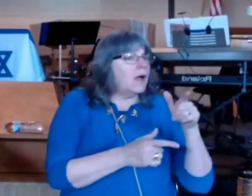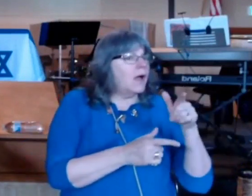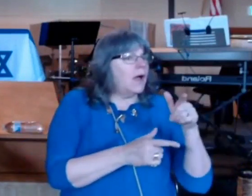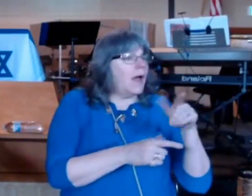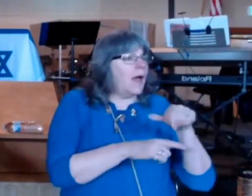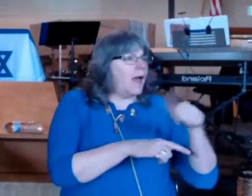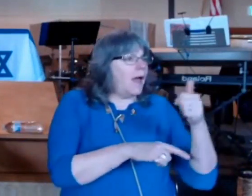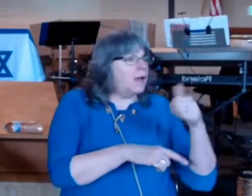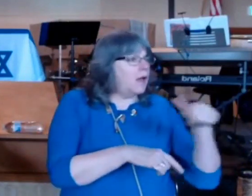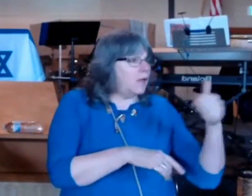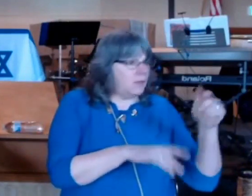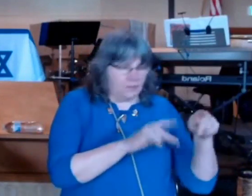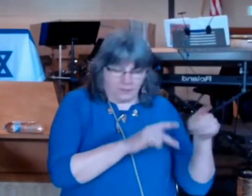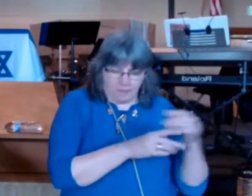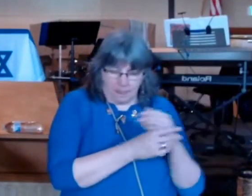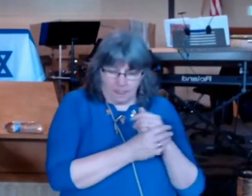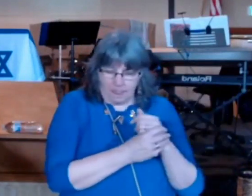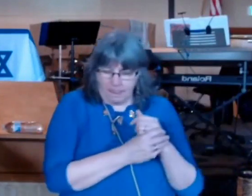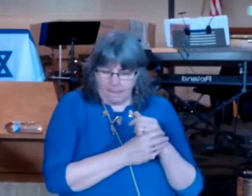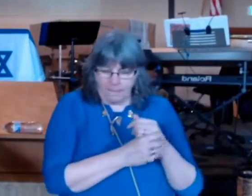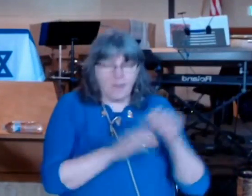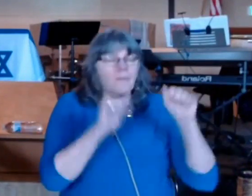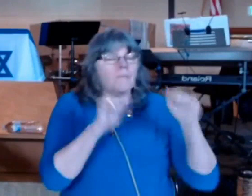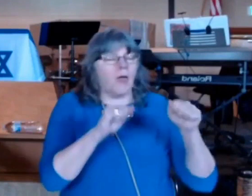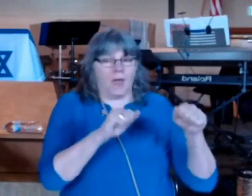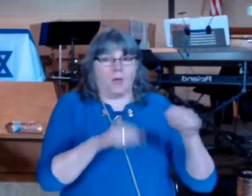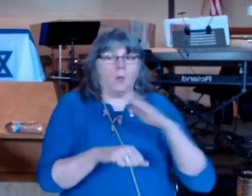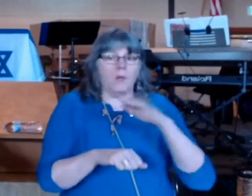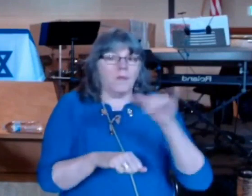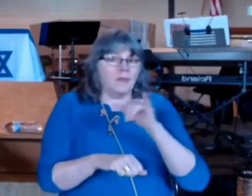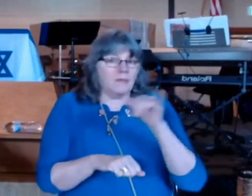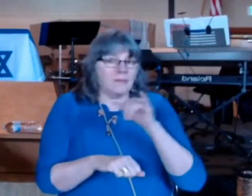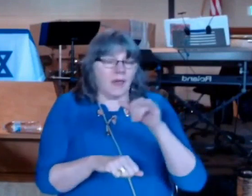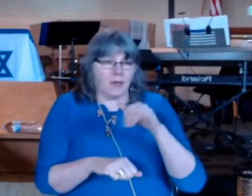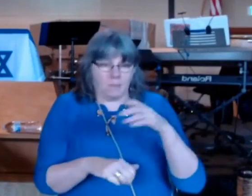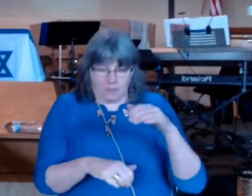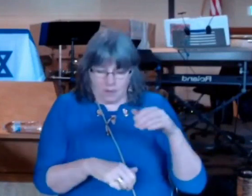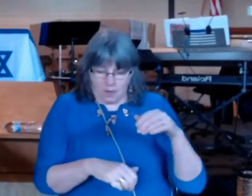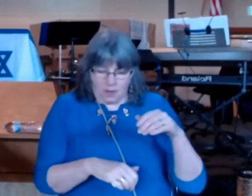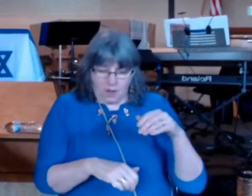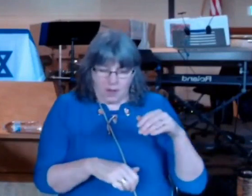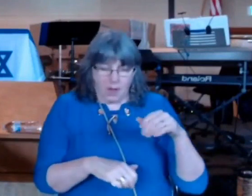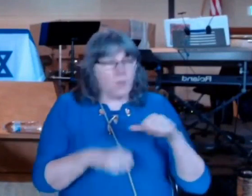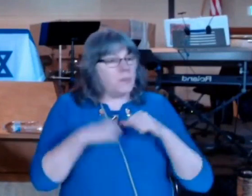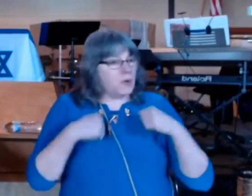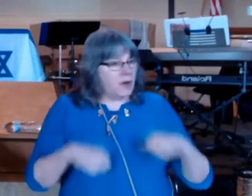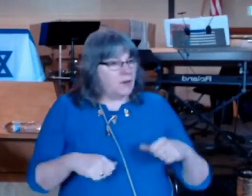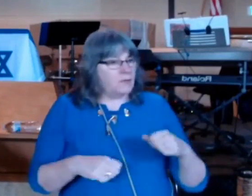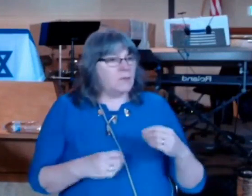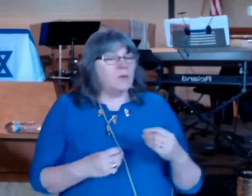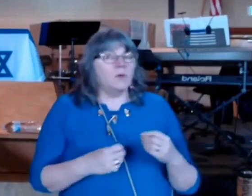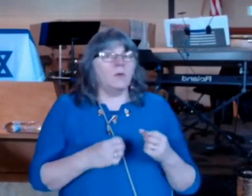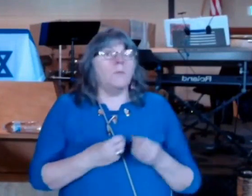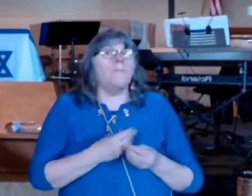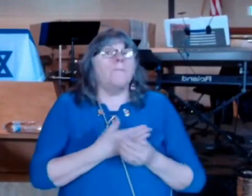of others may we be priests who produce peace